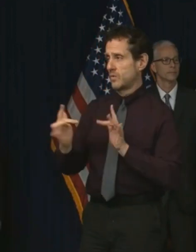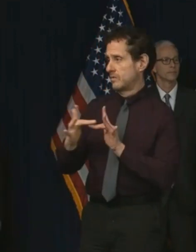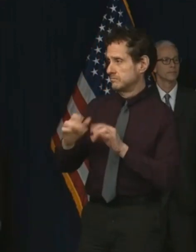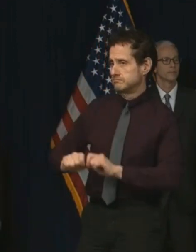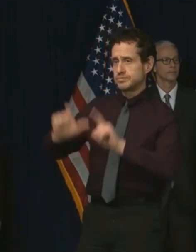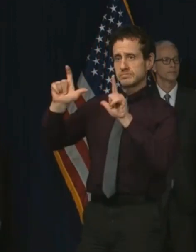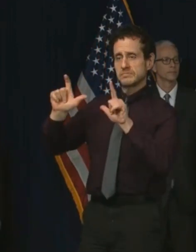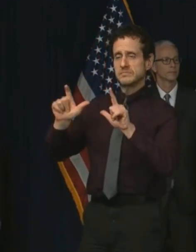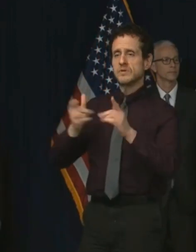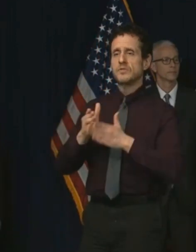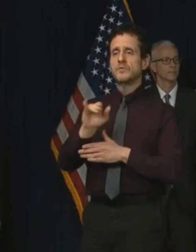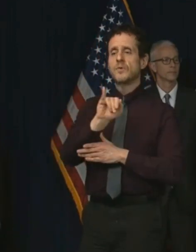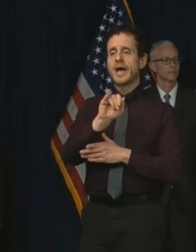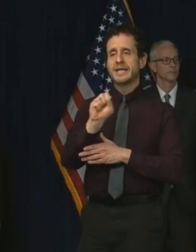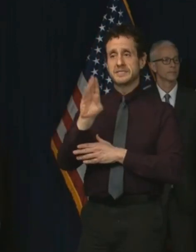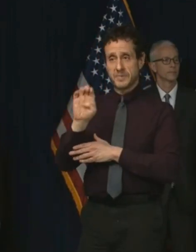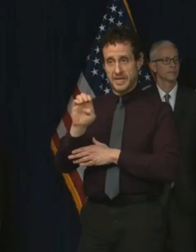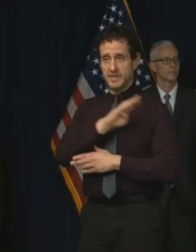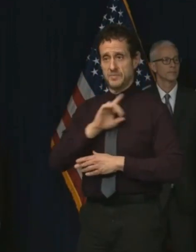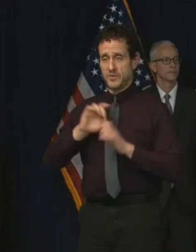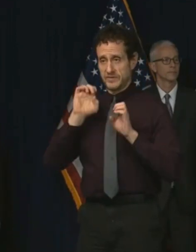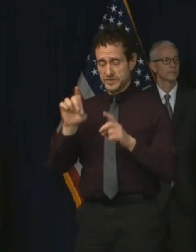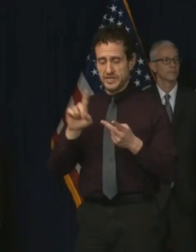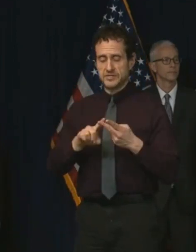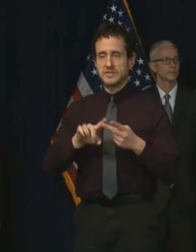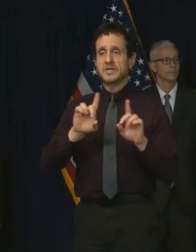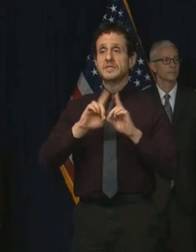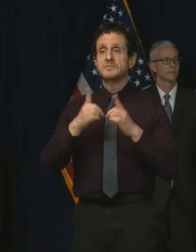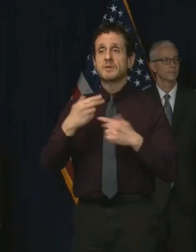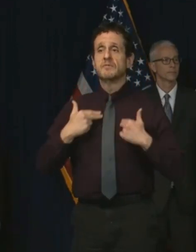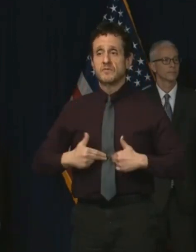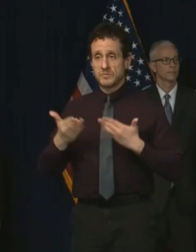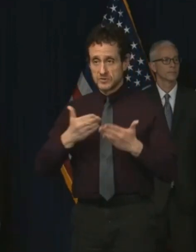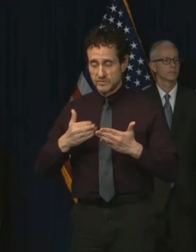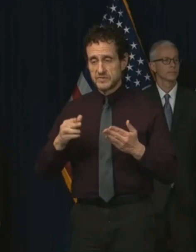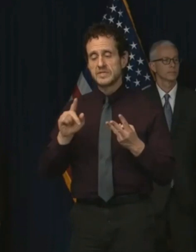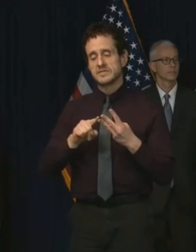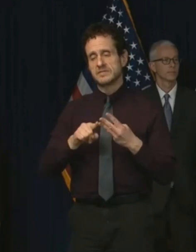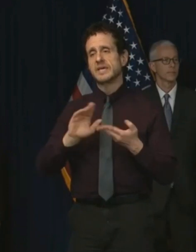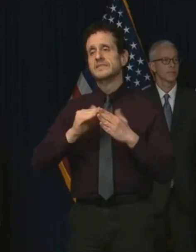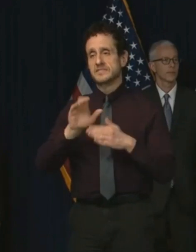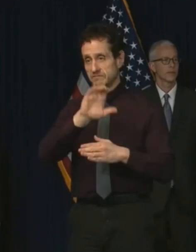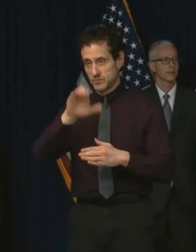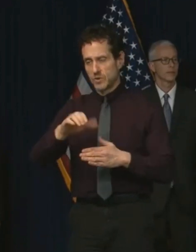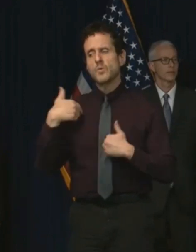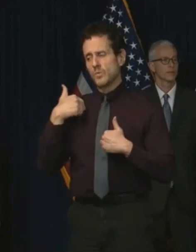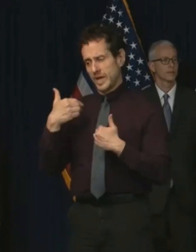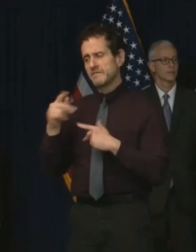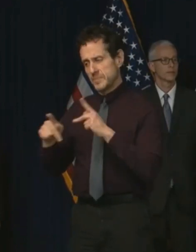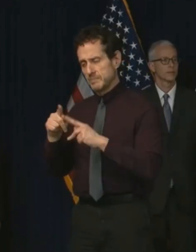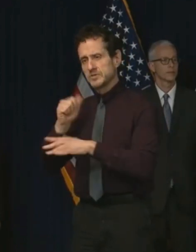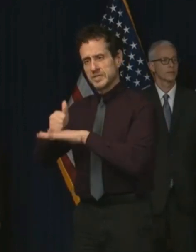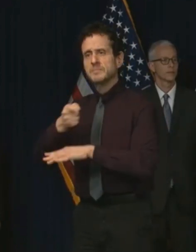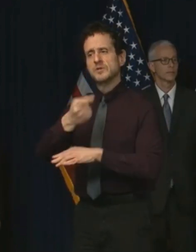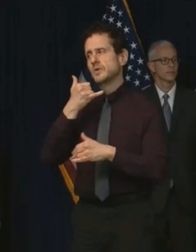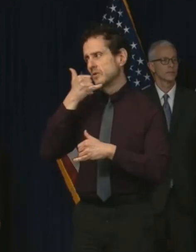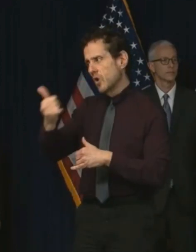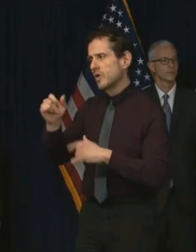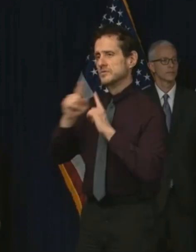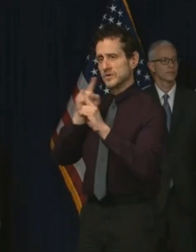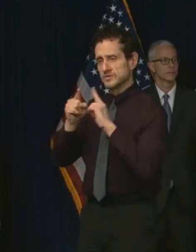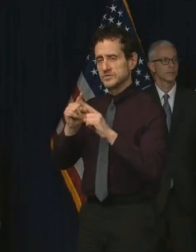ISBE and our Department of Human Services as well as the City of Chicago. But I also want to say